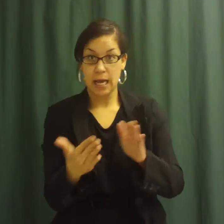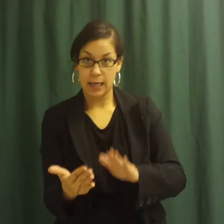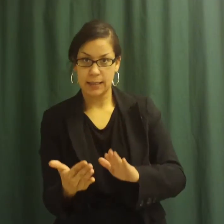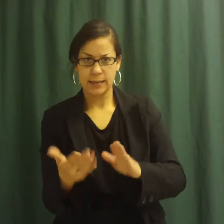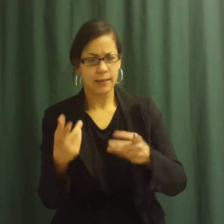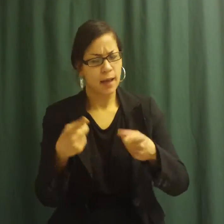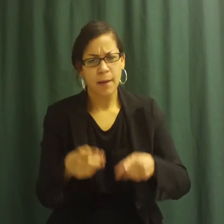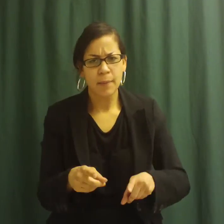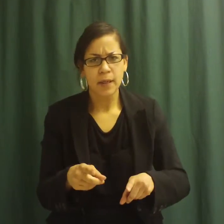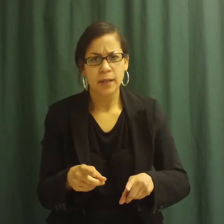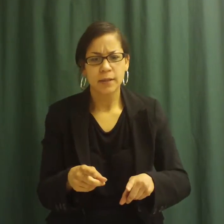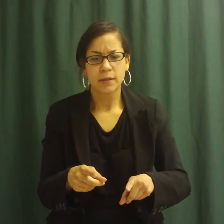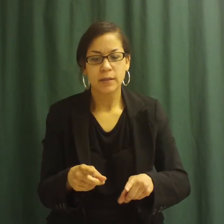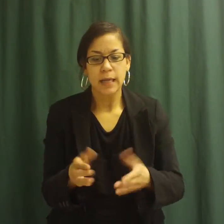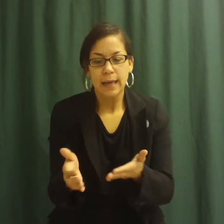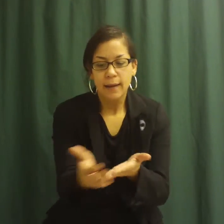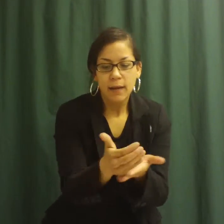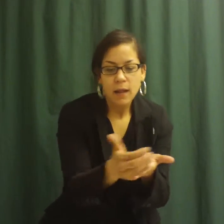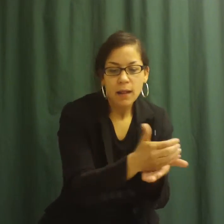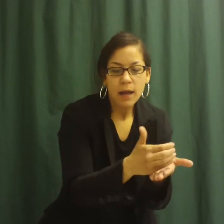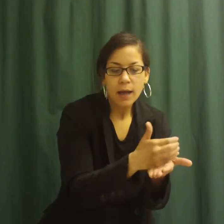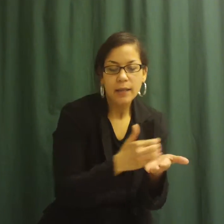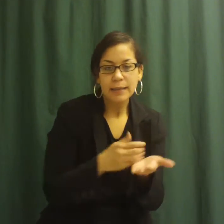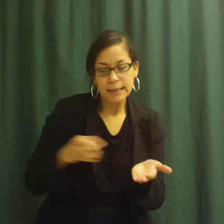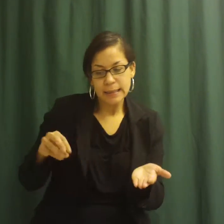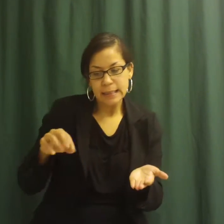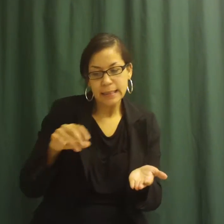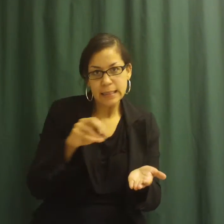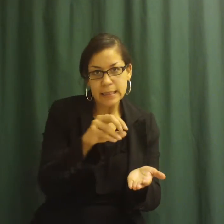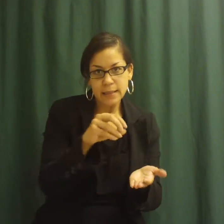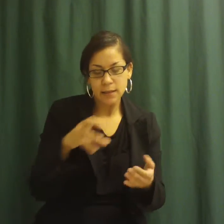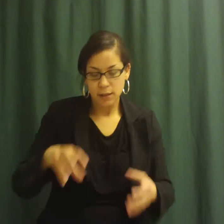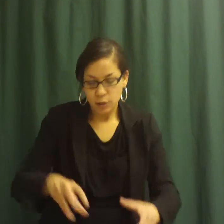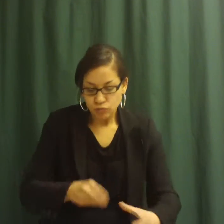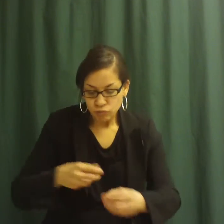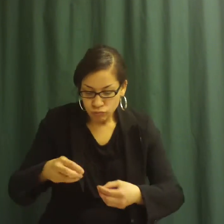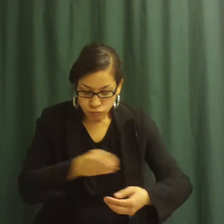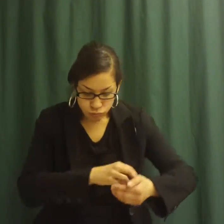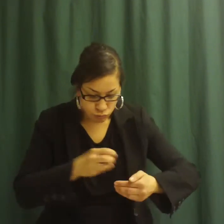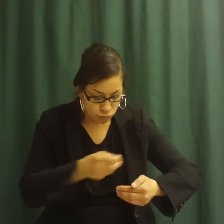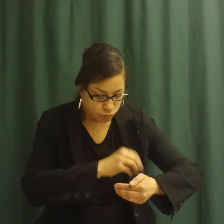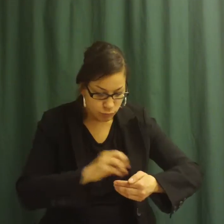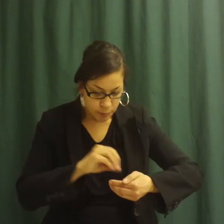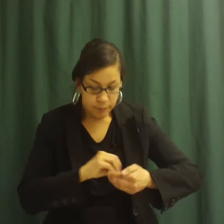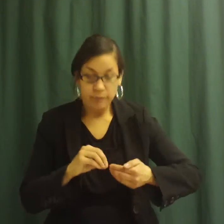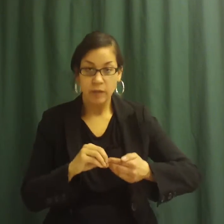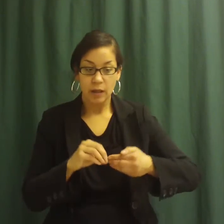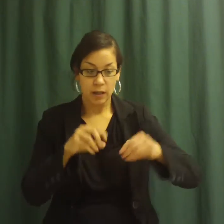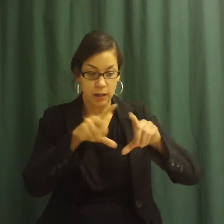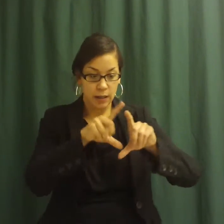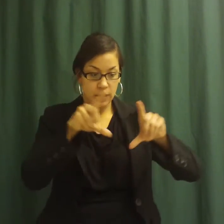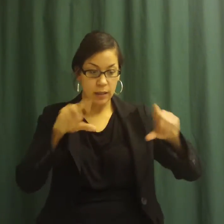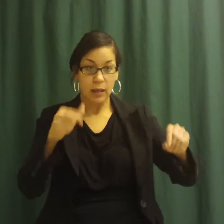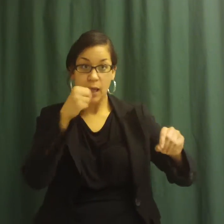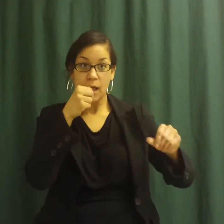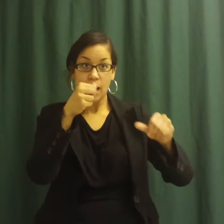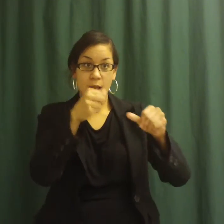Put the seeds in an envelope, seal it and label it, and then keep it in a dry place